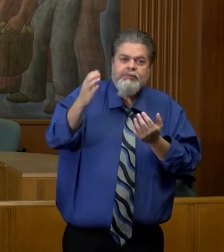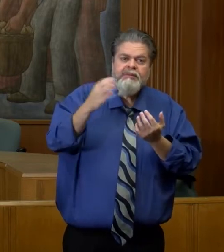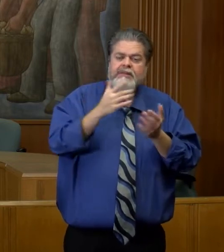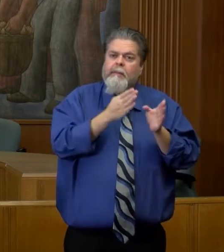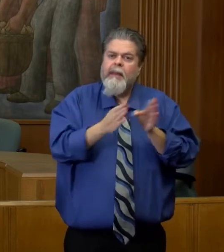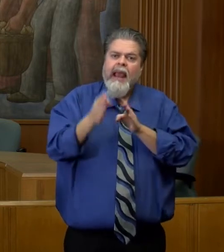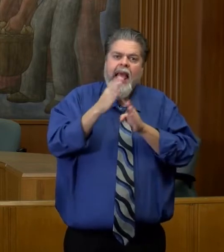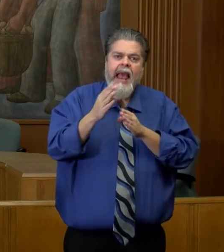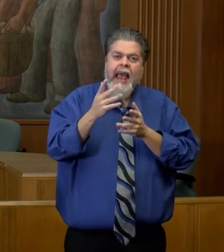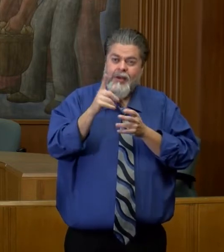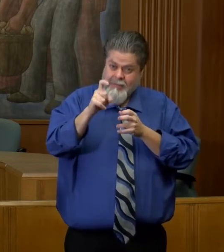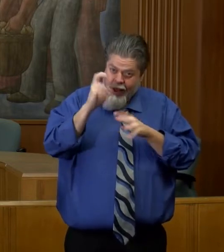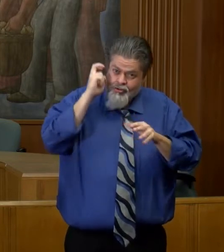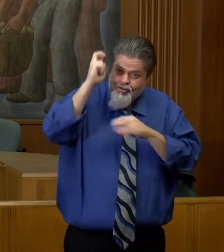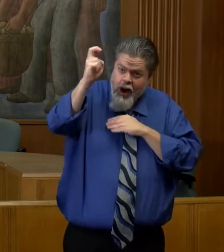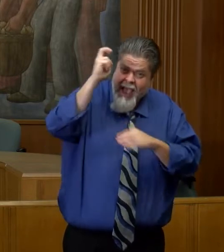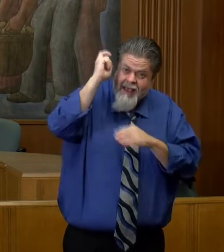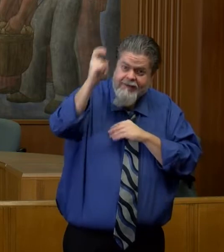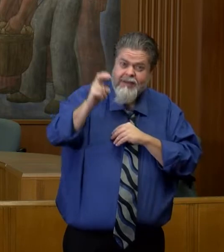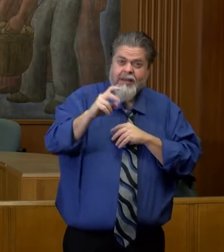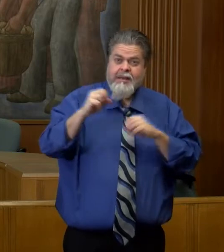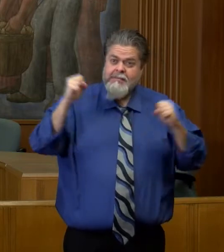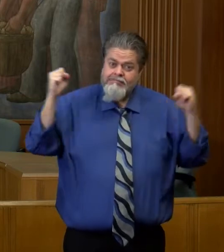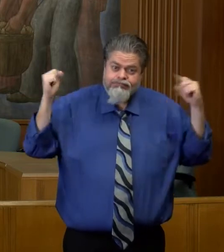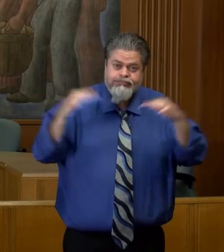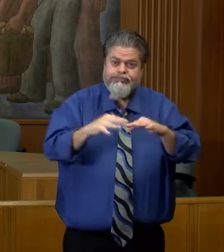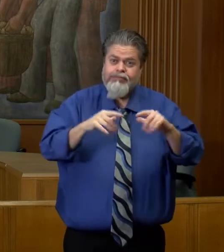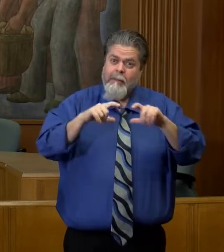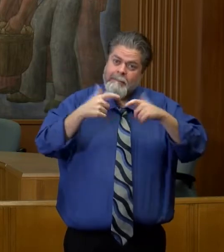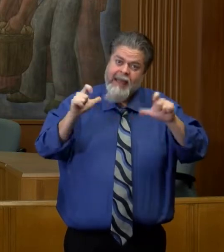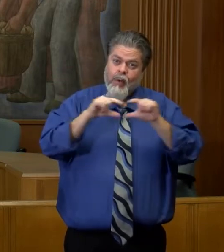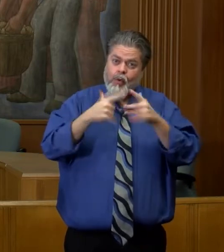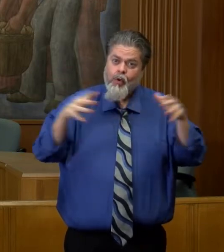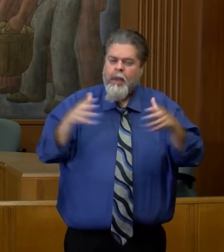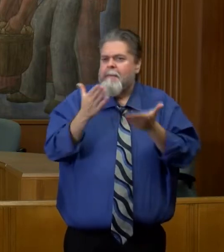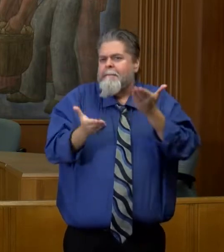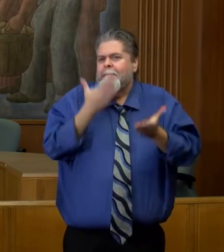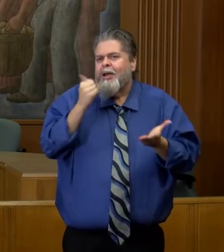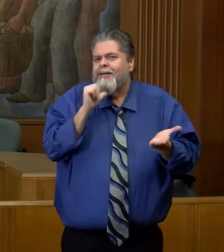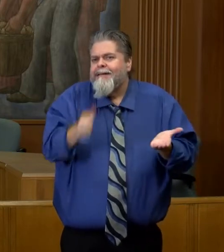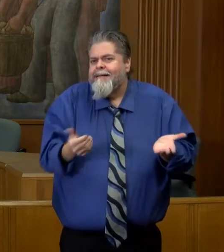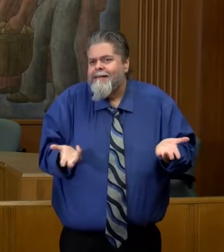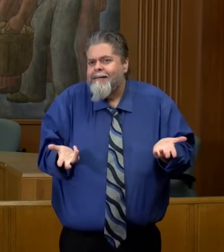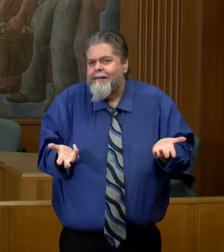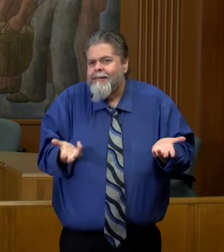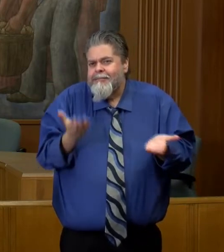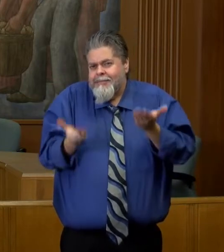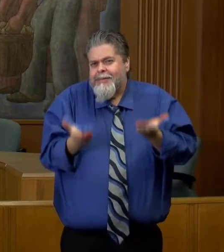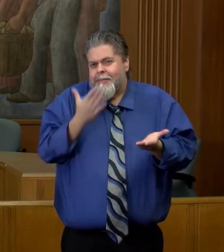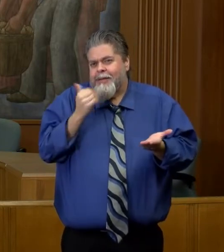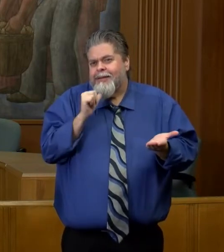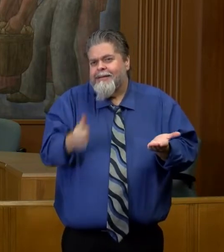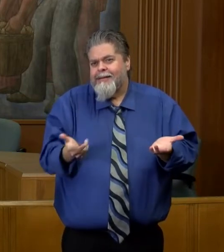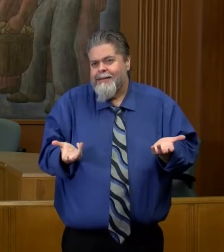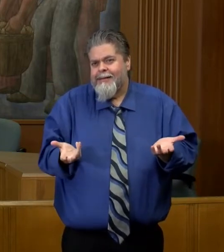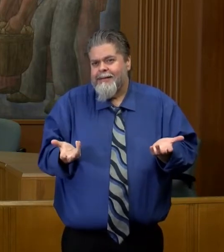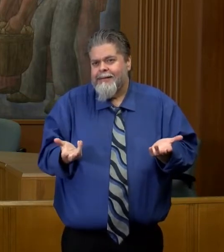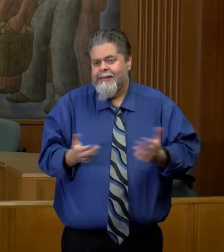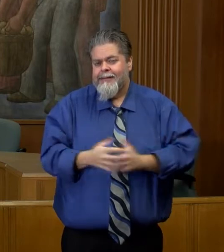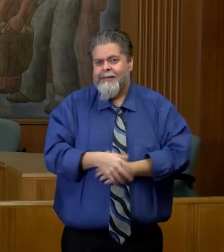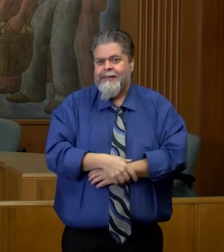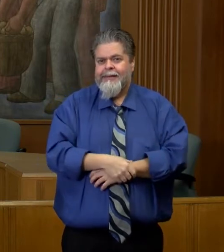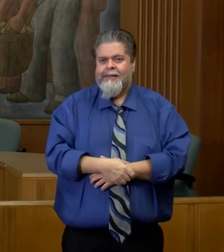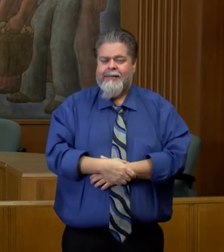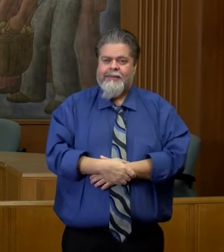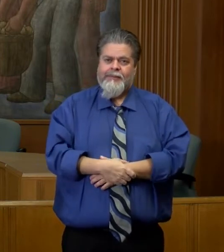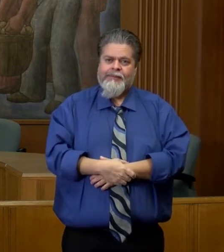like this year? Do we travel? Do we get together in a large group? Or does it just not make sense right now? Another thing, and